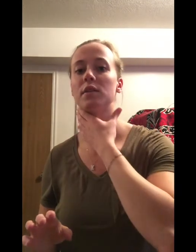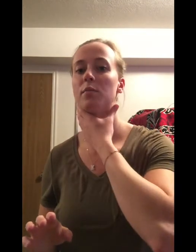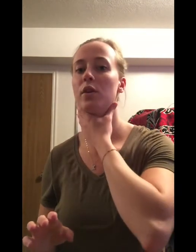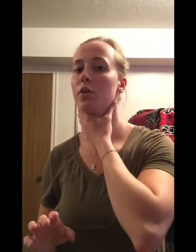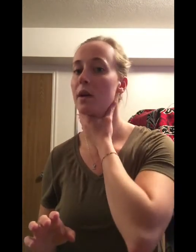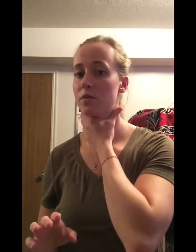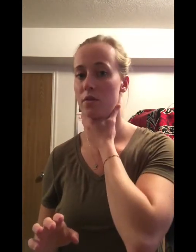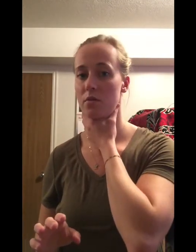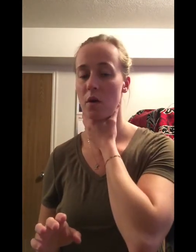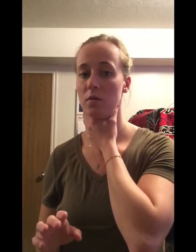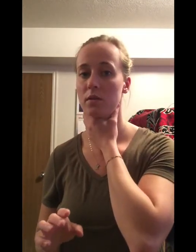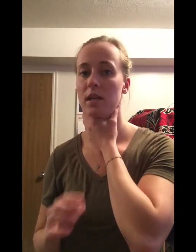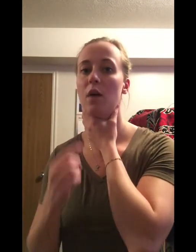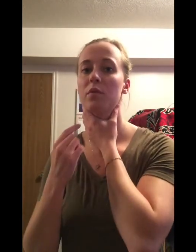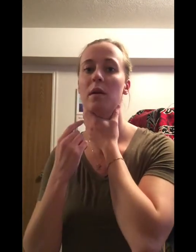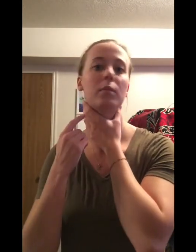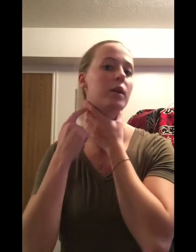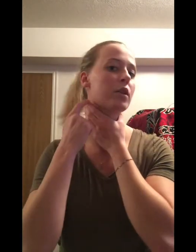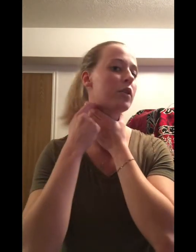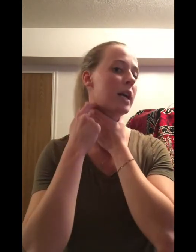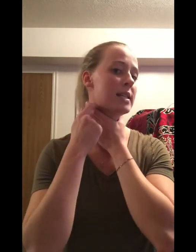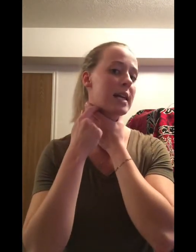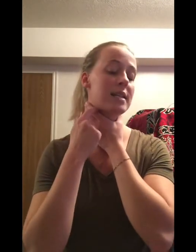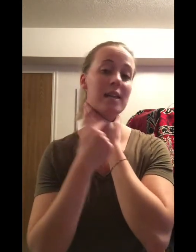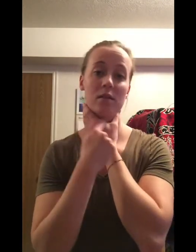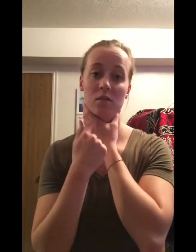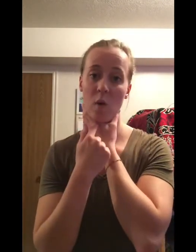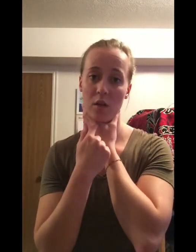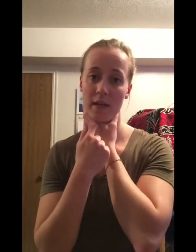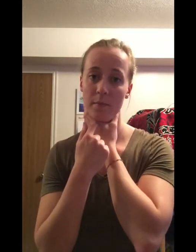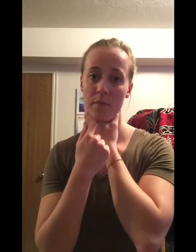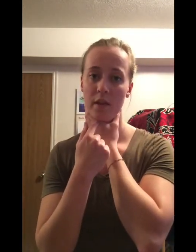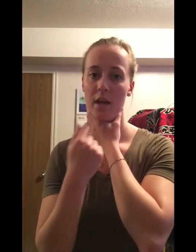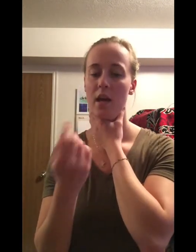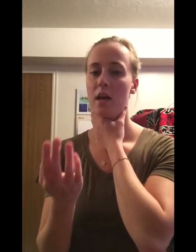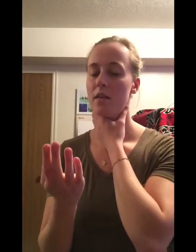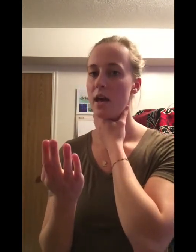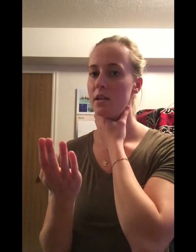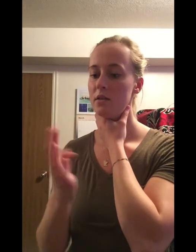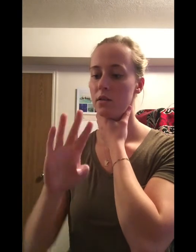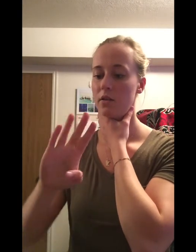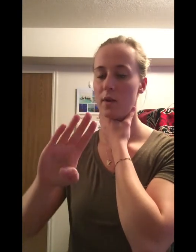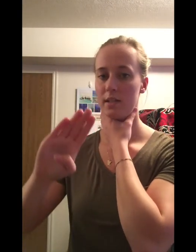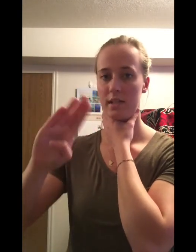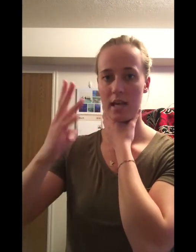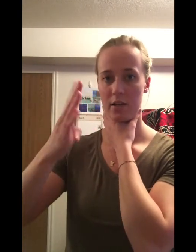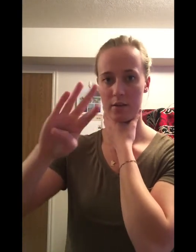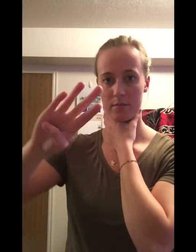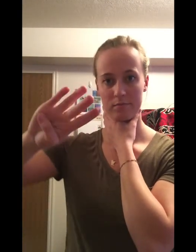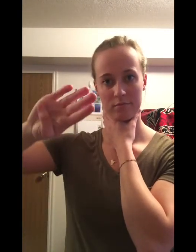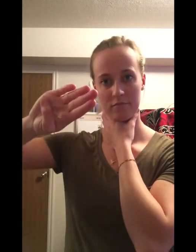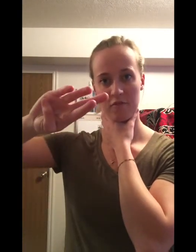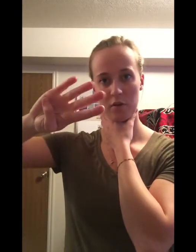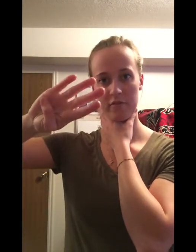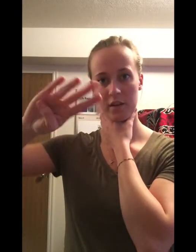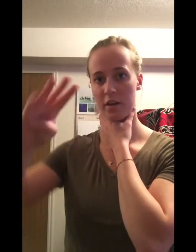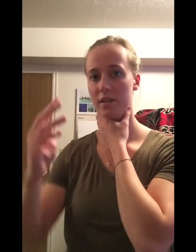going to put it around your throat to help remember the carotid sinus and swallowing. Then you're going to take your four fingers,